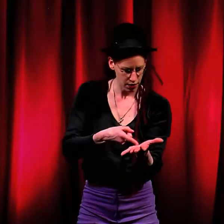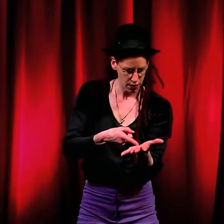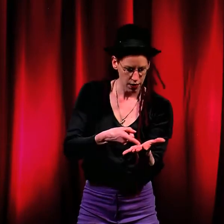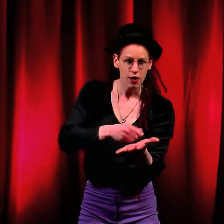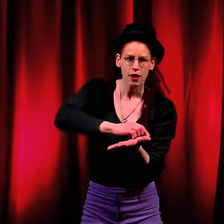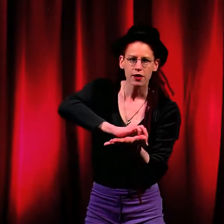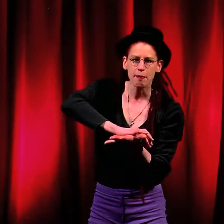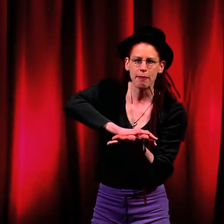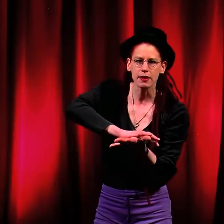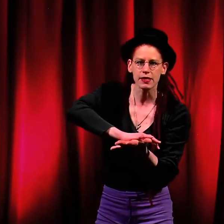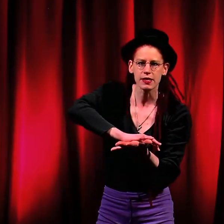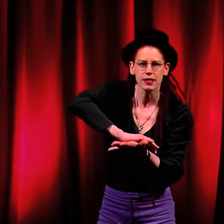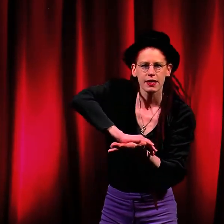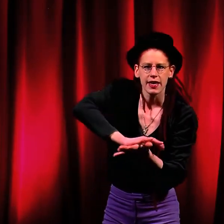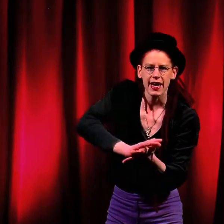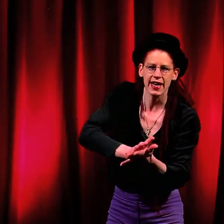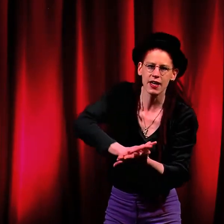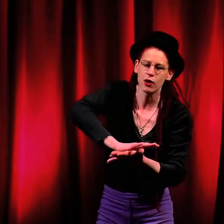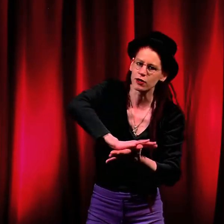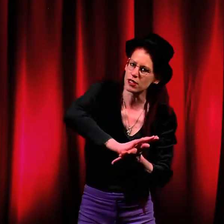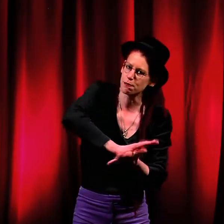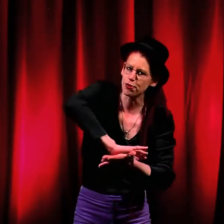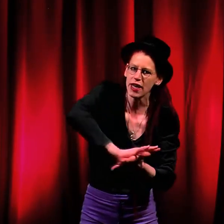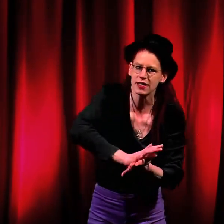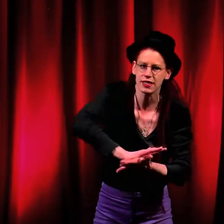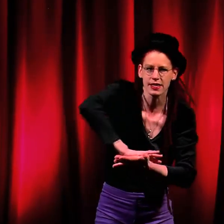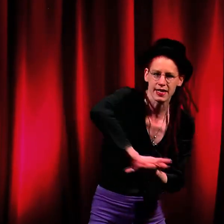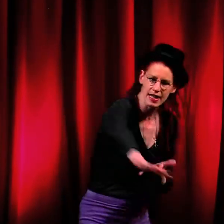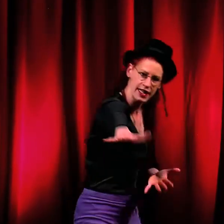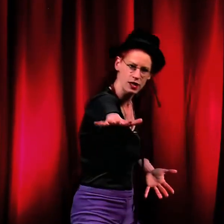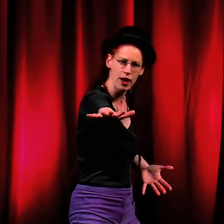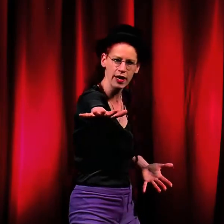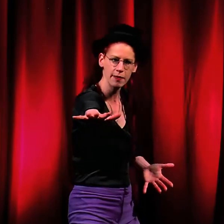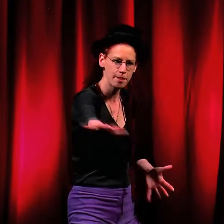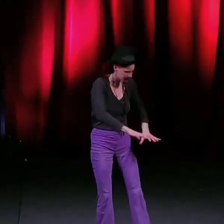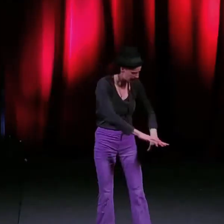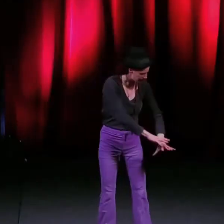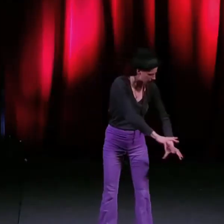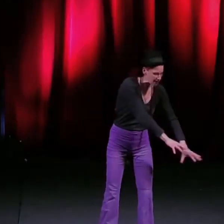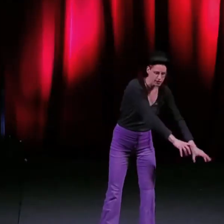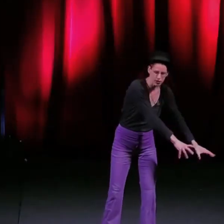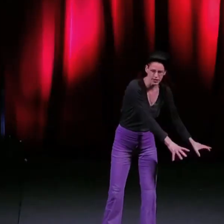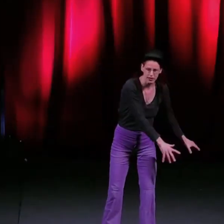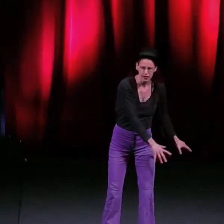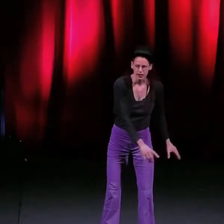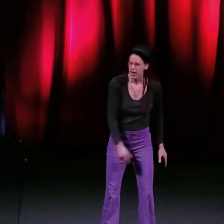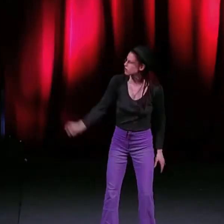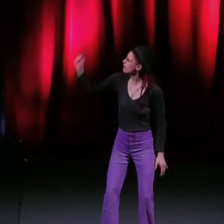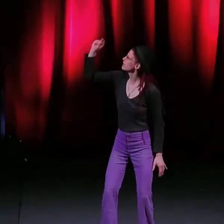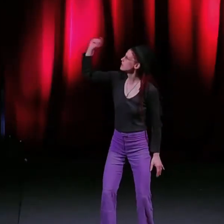The pebbles, aeons pressed and licked away Gravelled grit aground